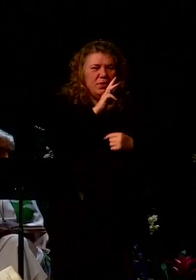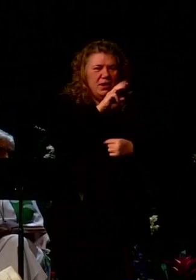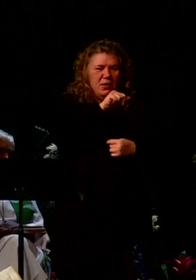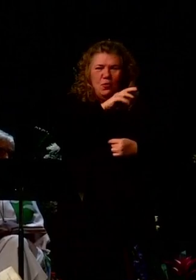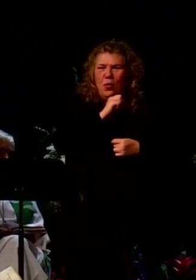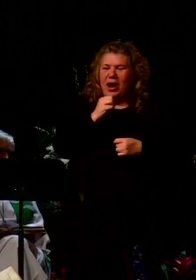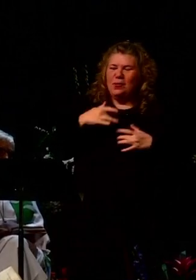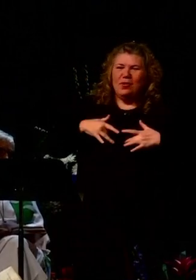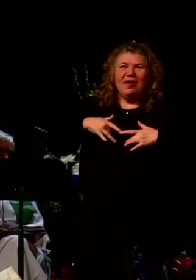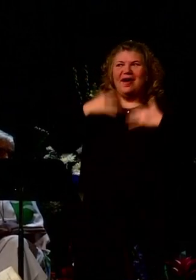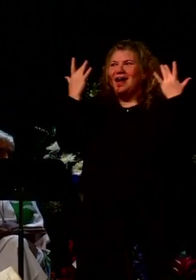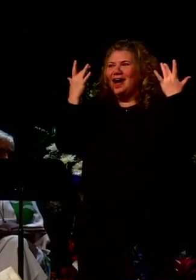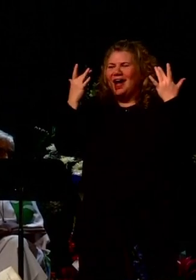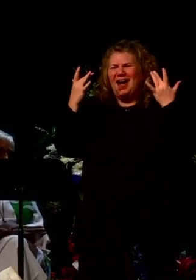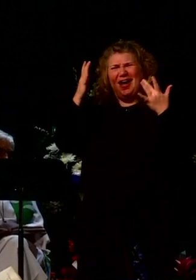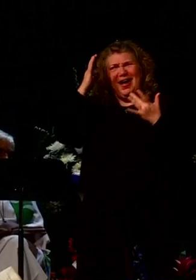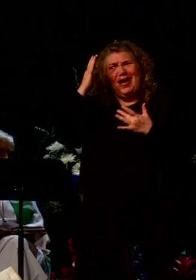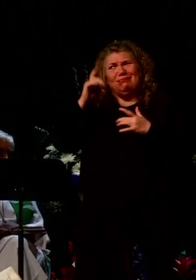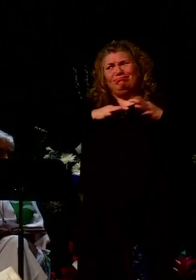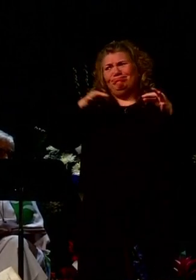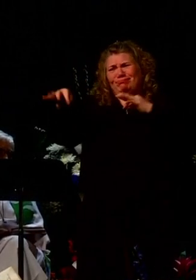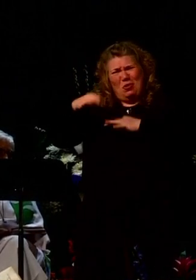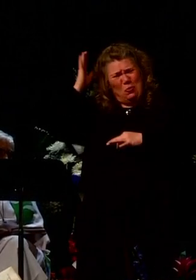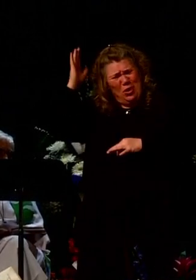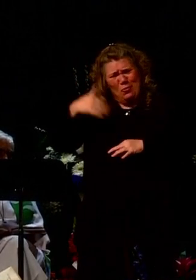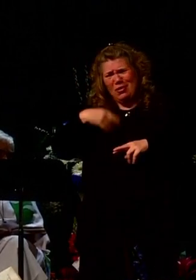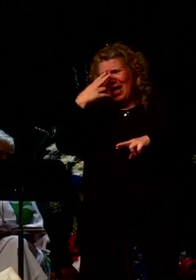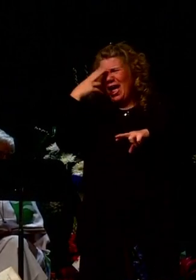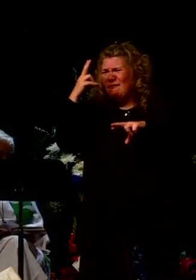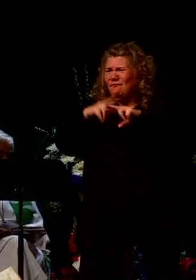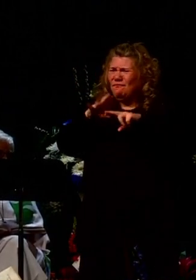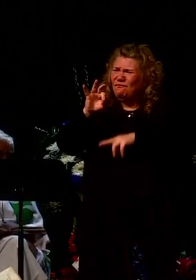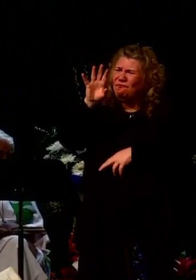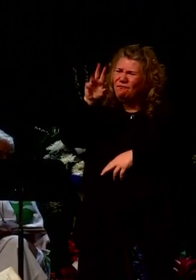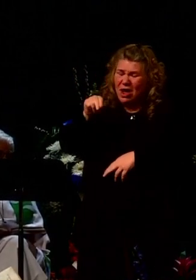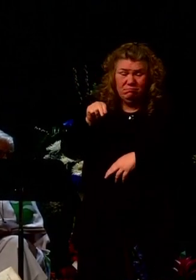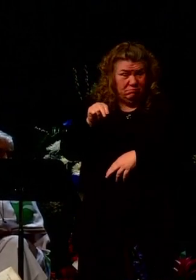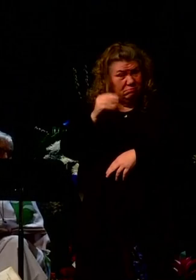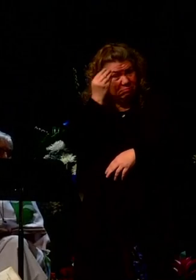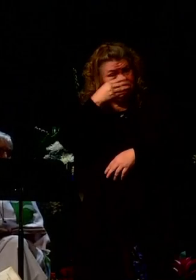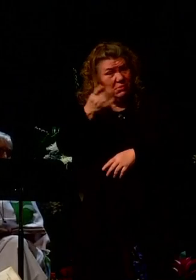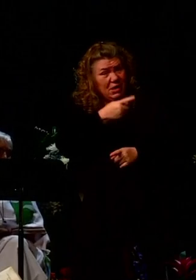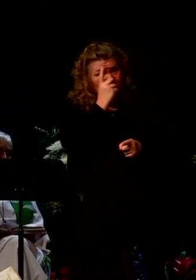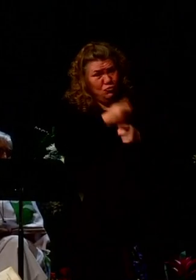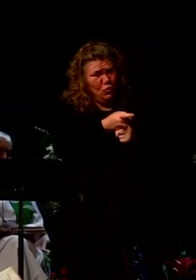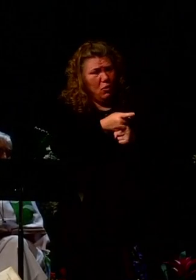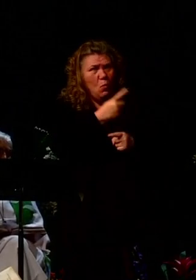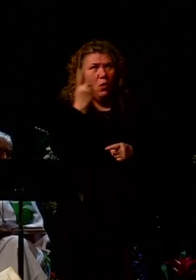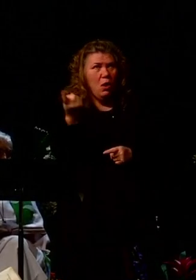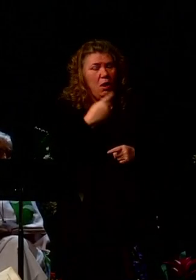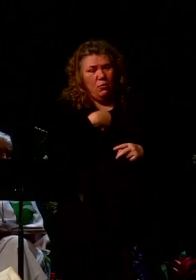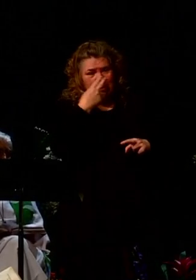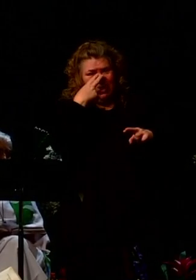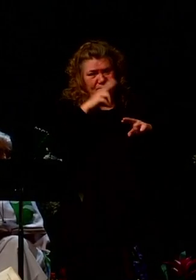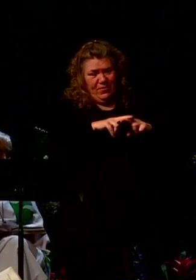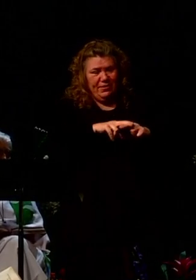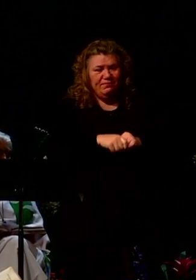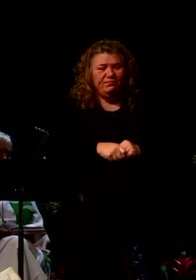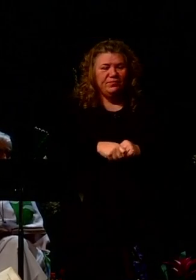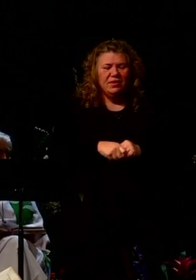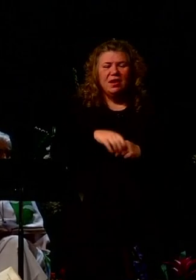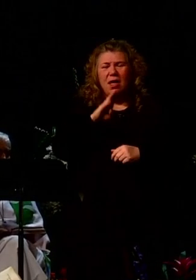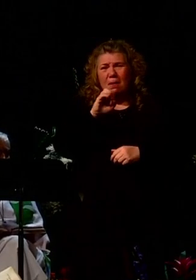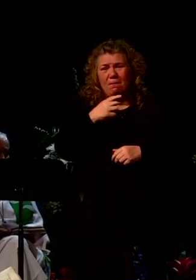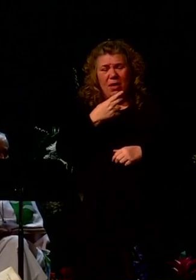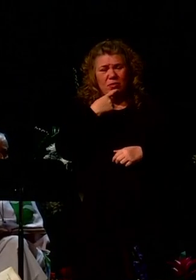We are going to have so much fun. And he was right. We always did. Beth